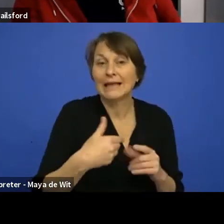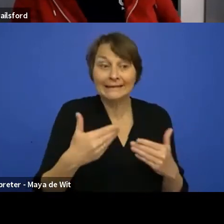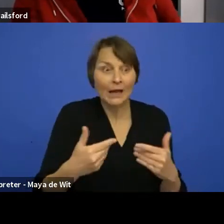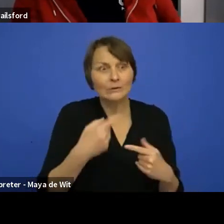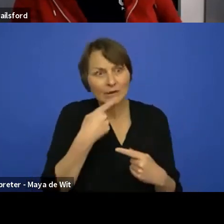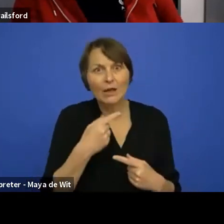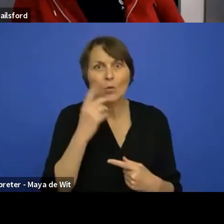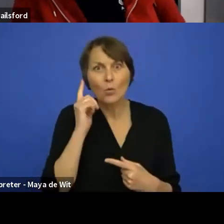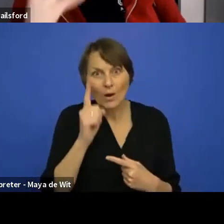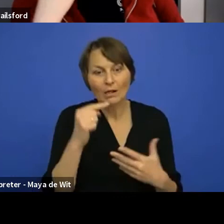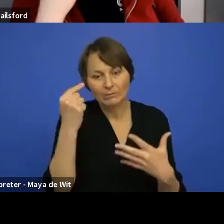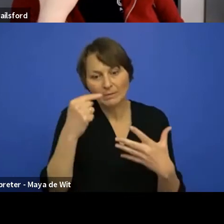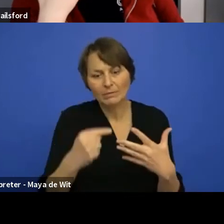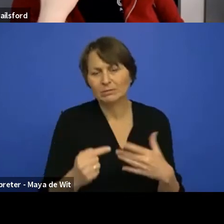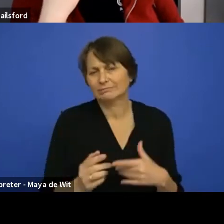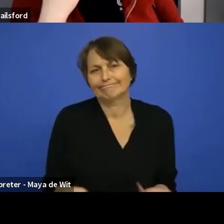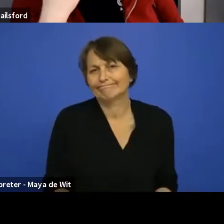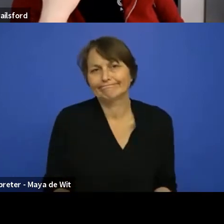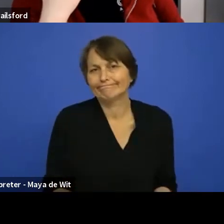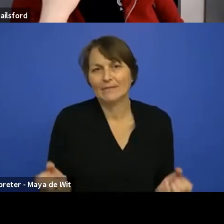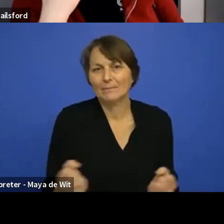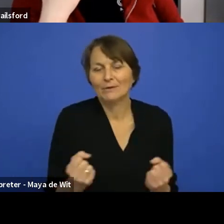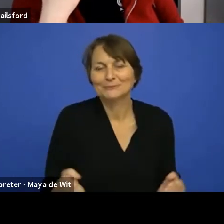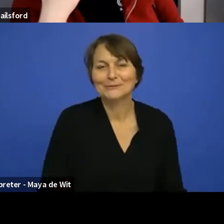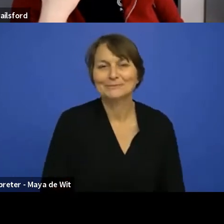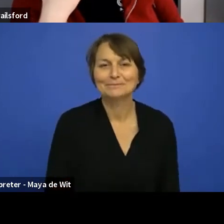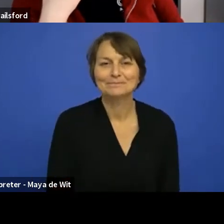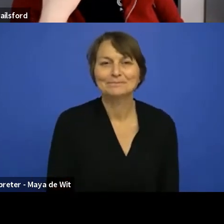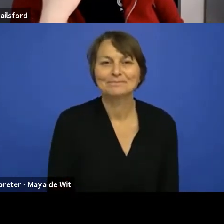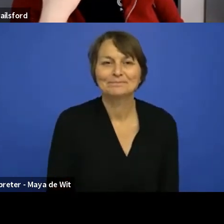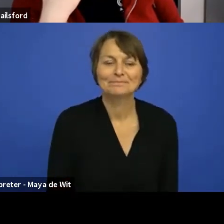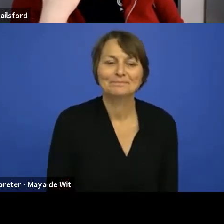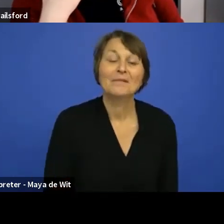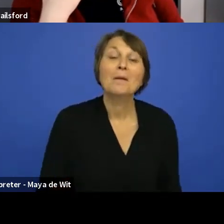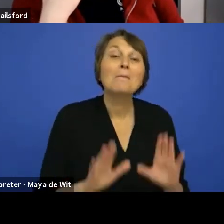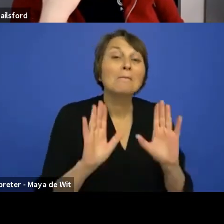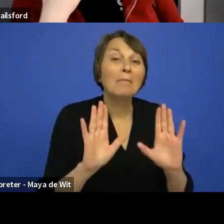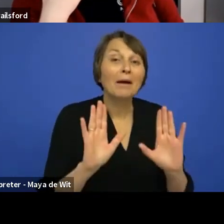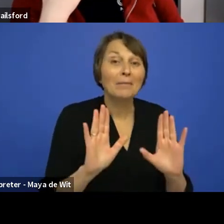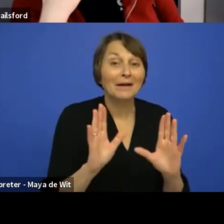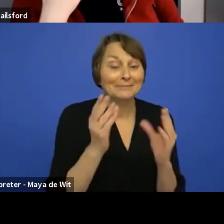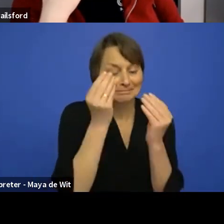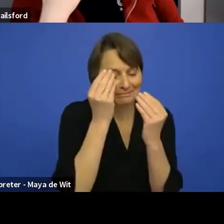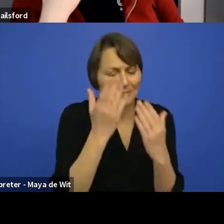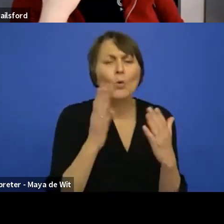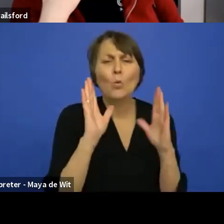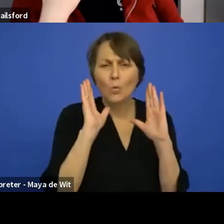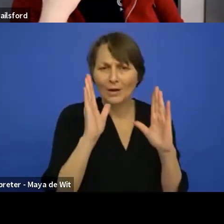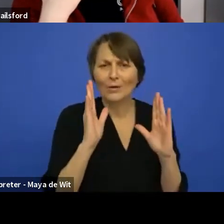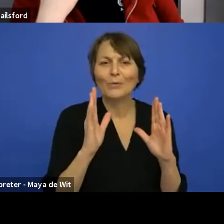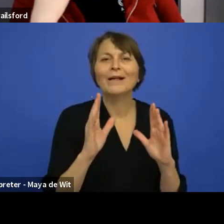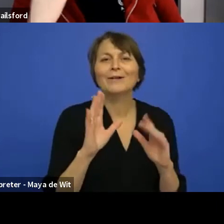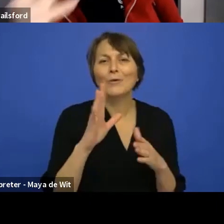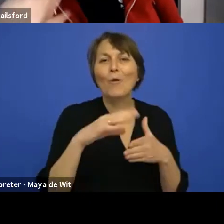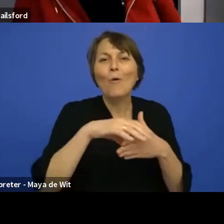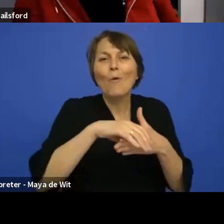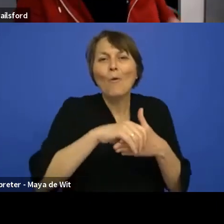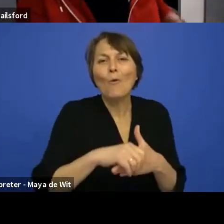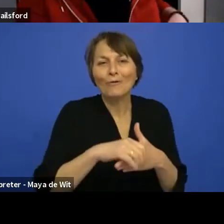specifics, I would say, but just know that we will be there to hold your hand. Good.